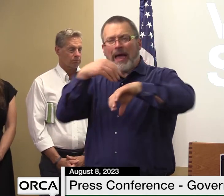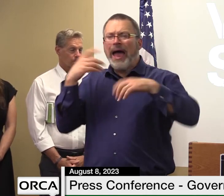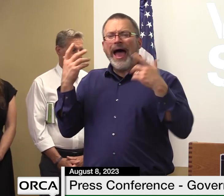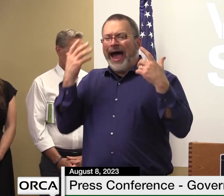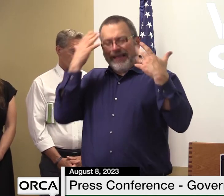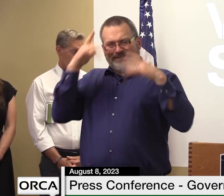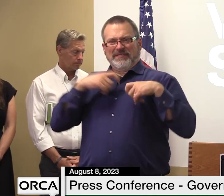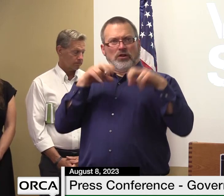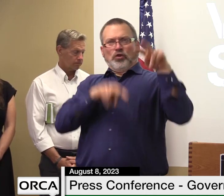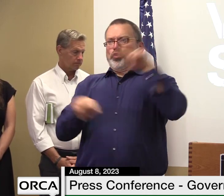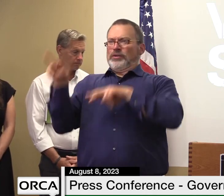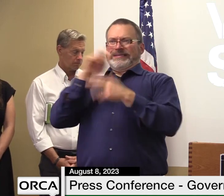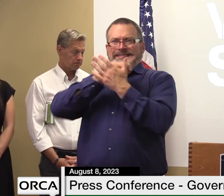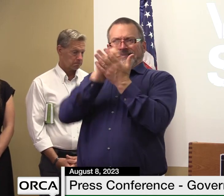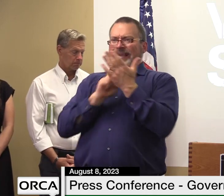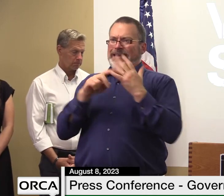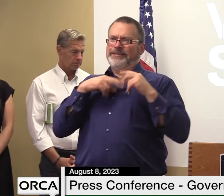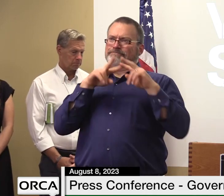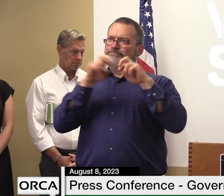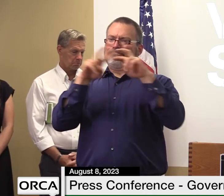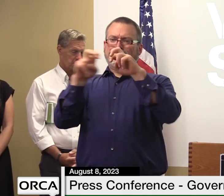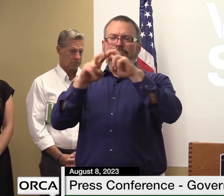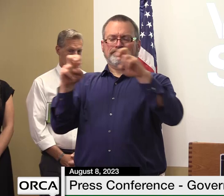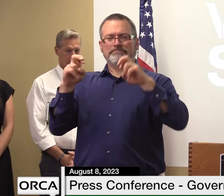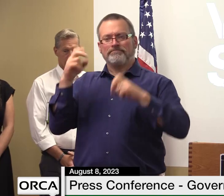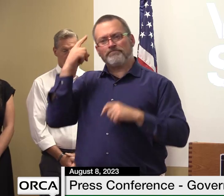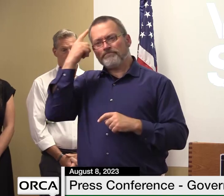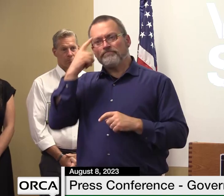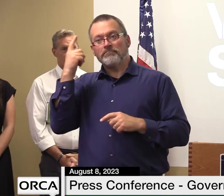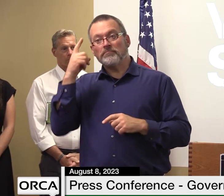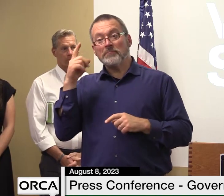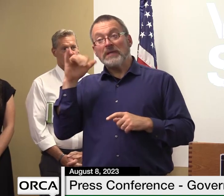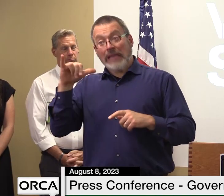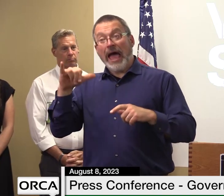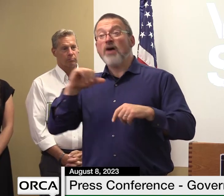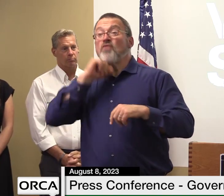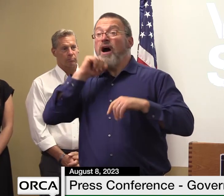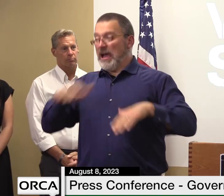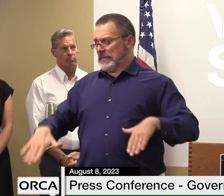coming out out over the over the ledge and onto 89.